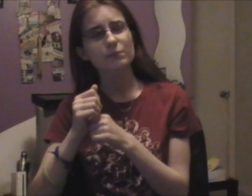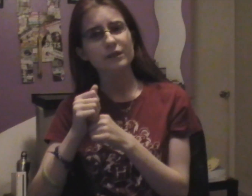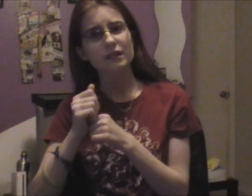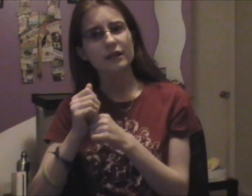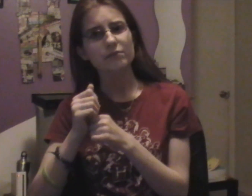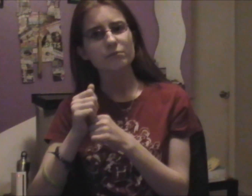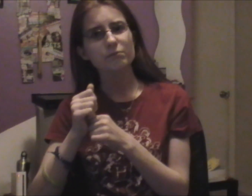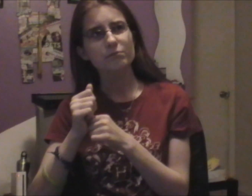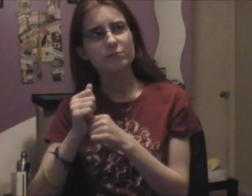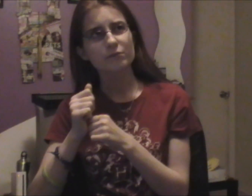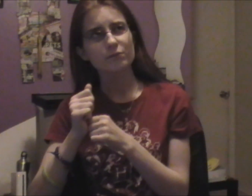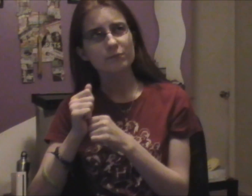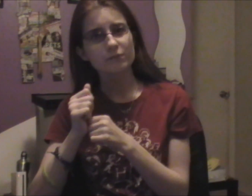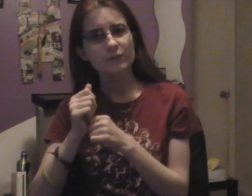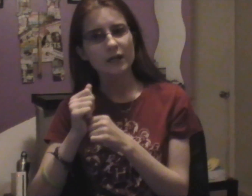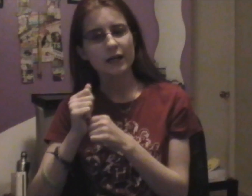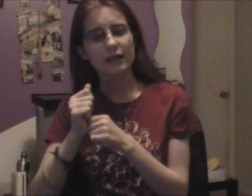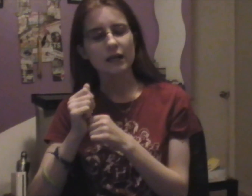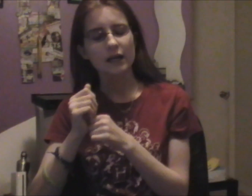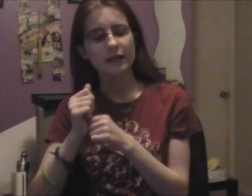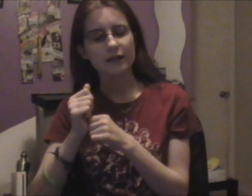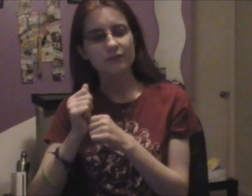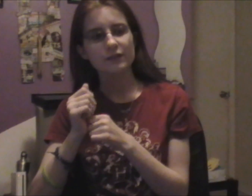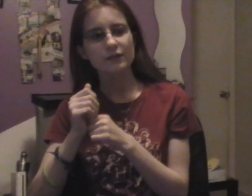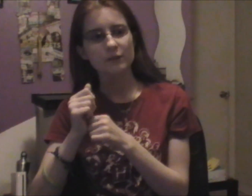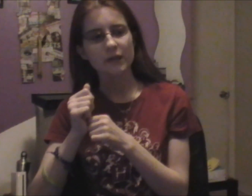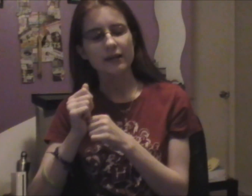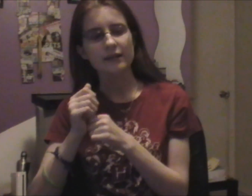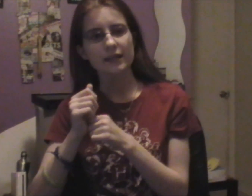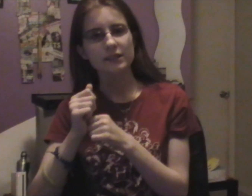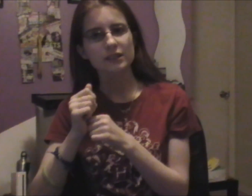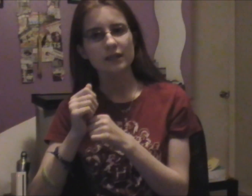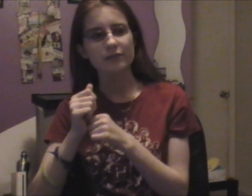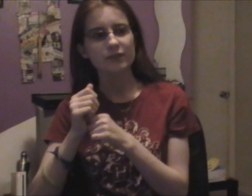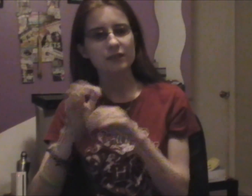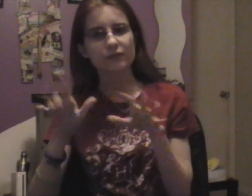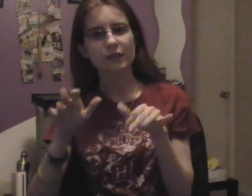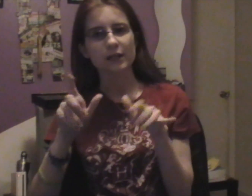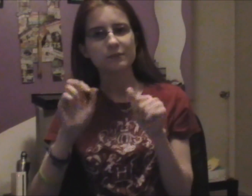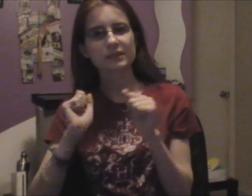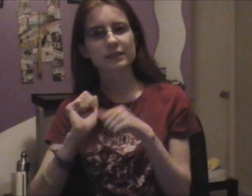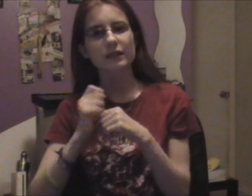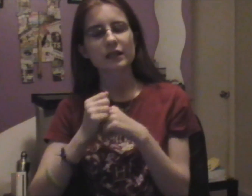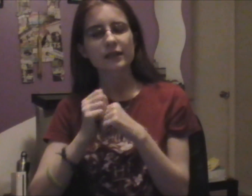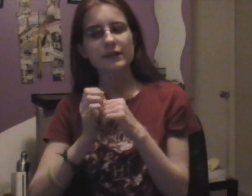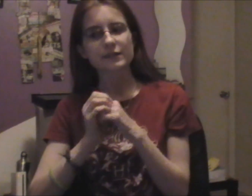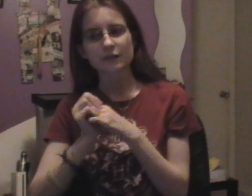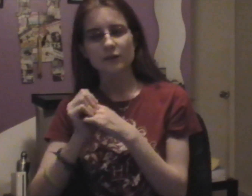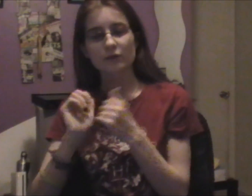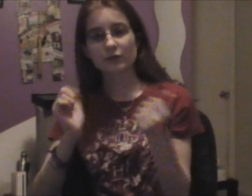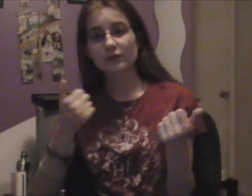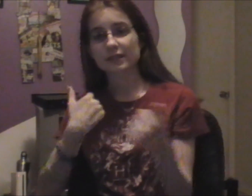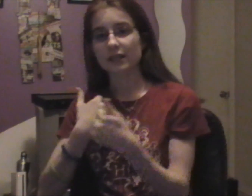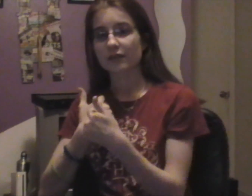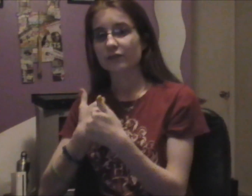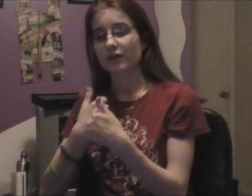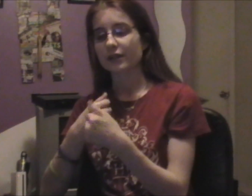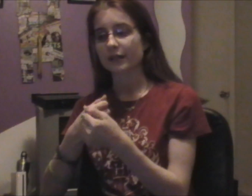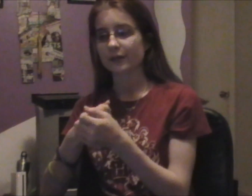but I, I, I, I fear the backlash. I fear the flames. So, no singing for right now.